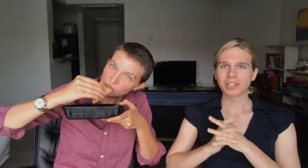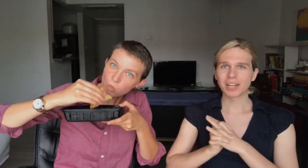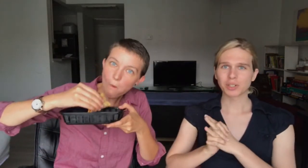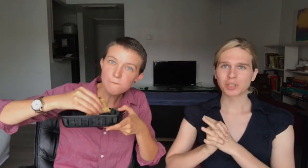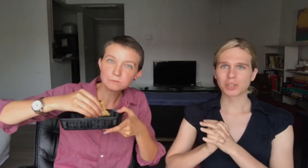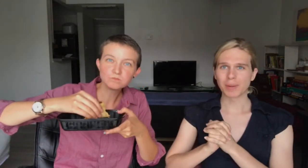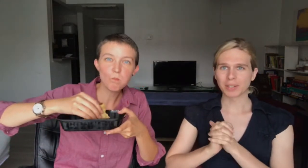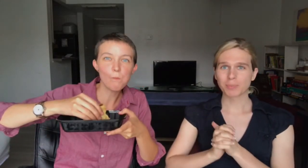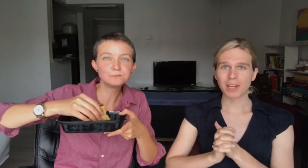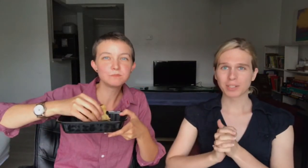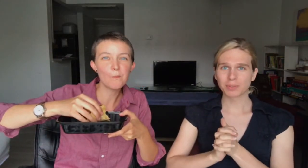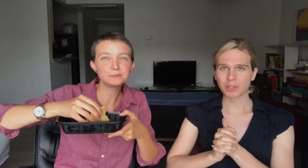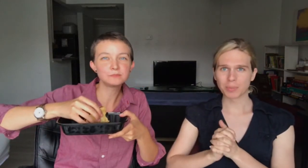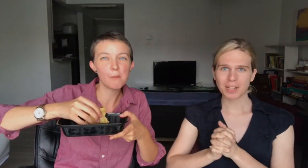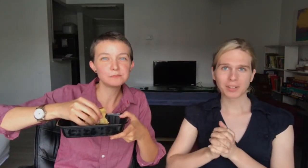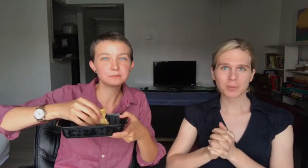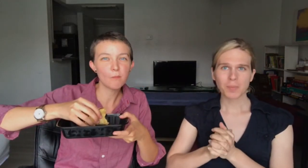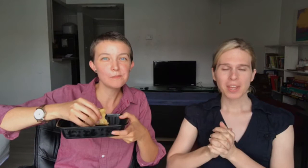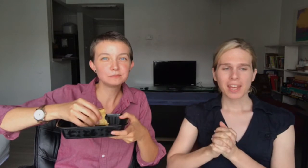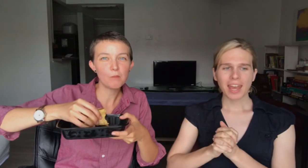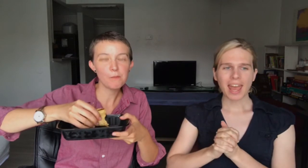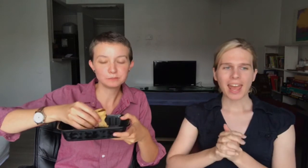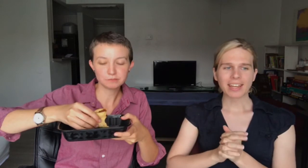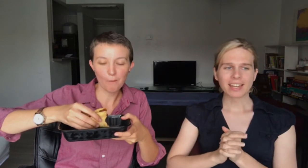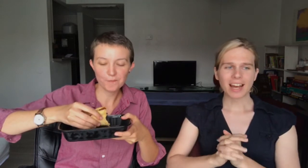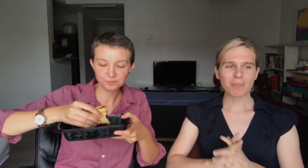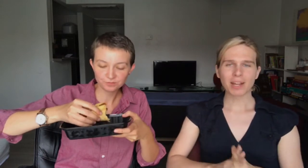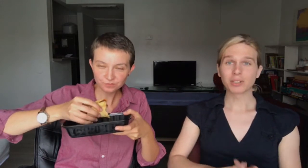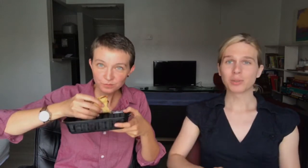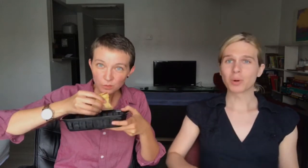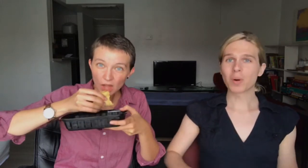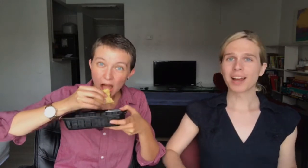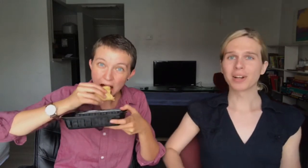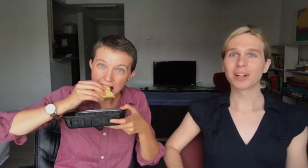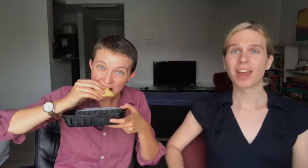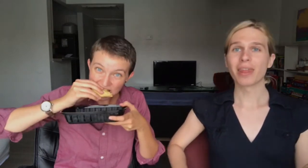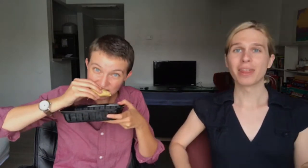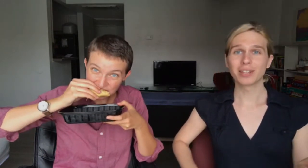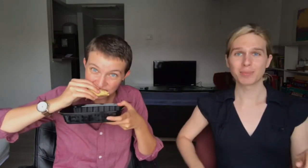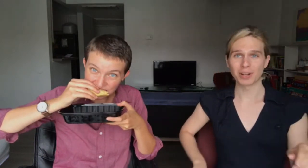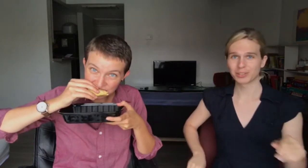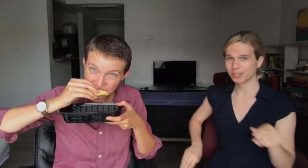collection to make space for the new place. And I managed to acquire this monster.